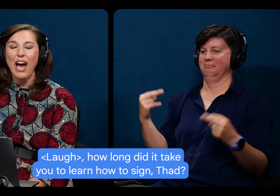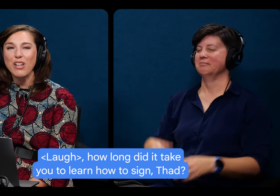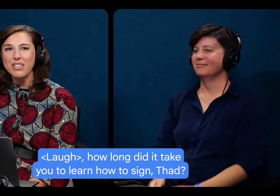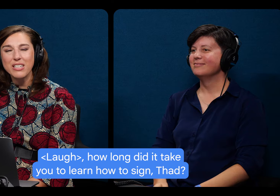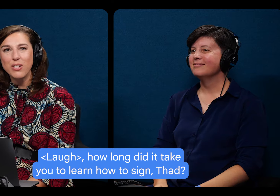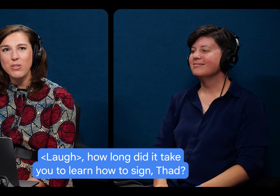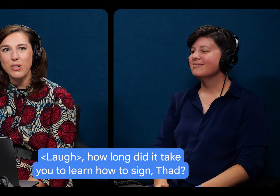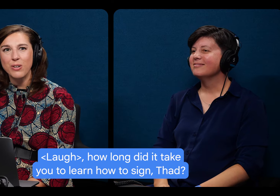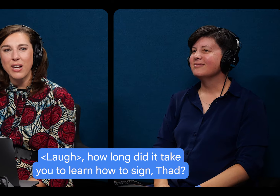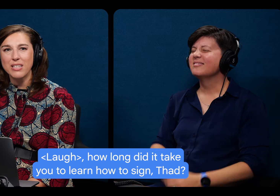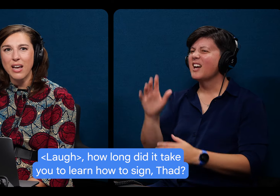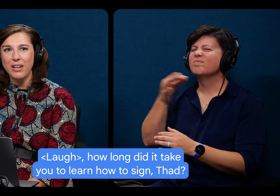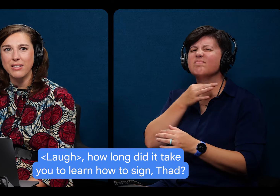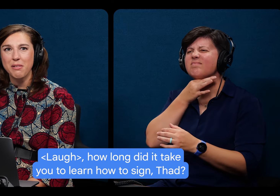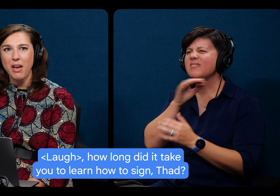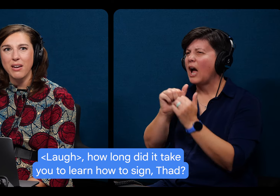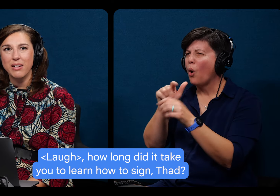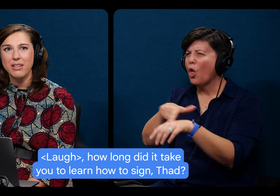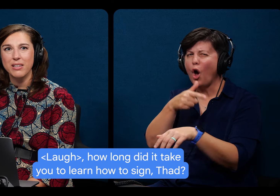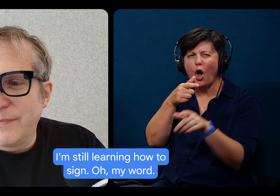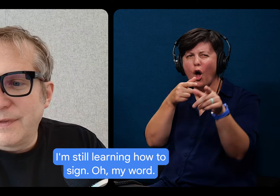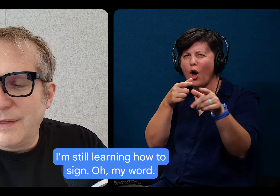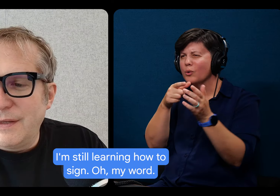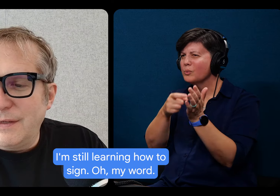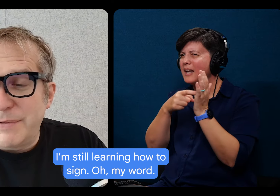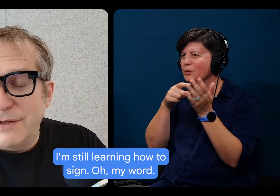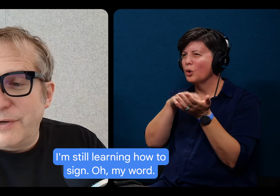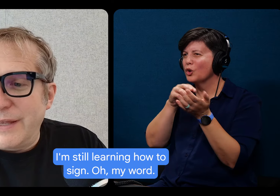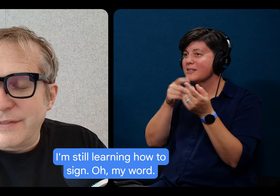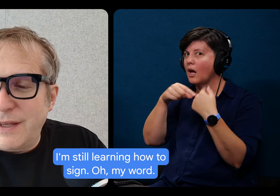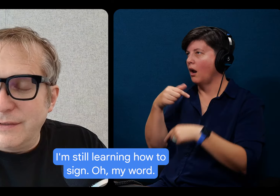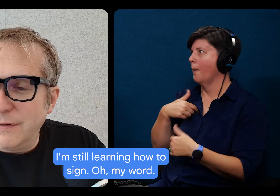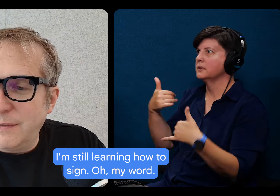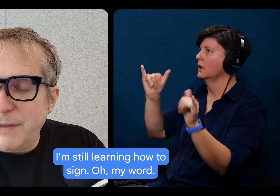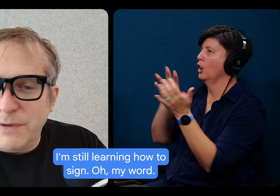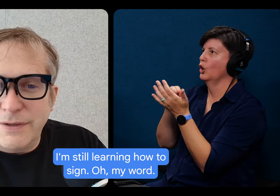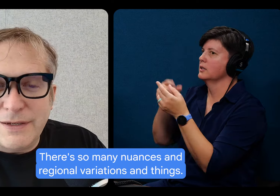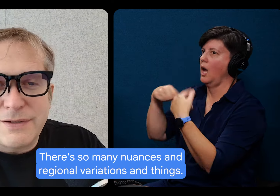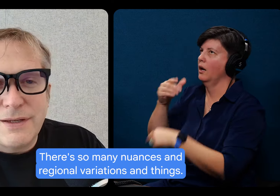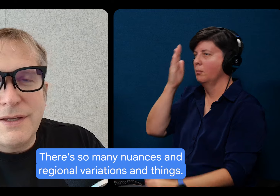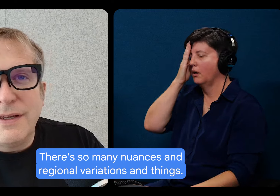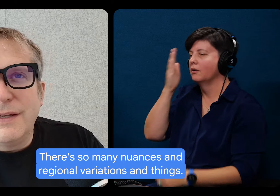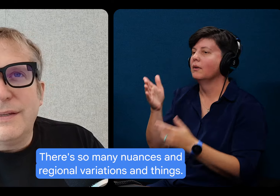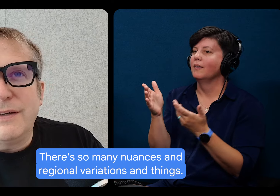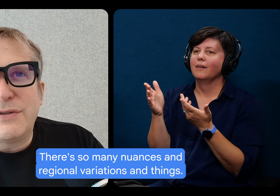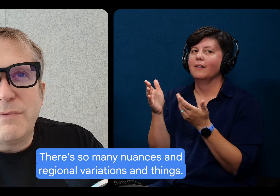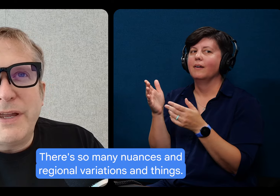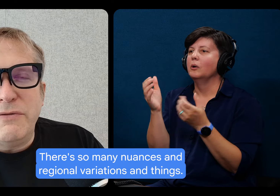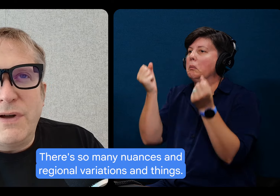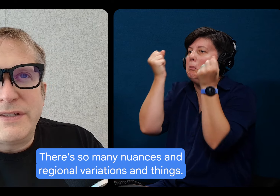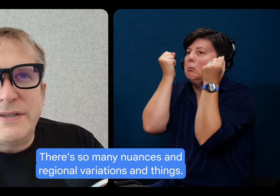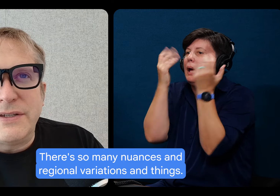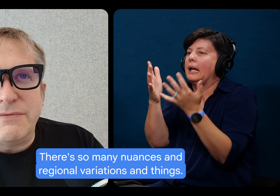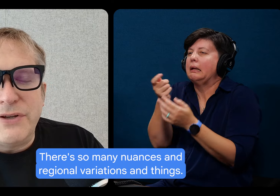How long did it take you to learn how to sign, Thad? I'm still learning how to sign. Oh, my word. There's so